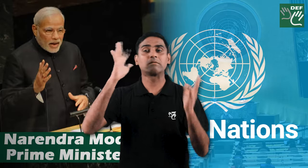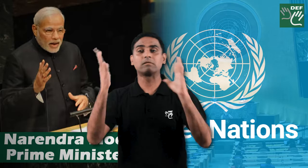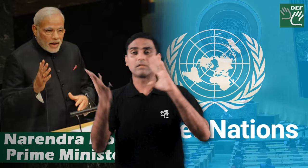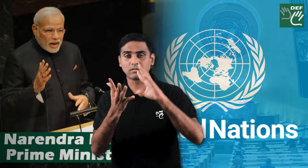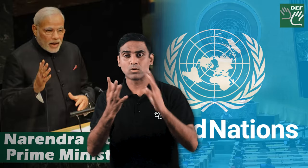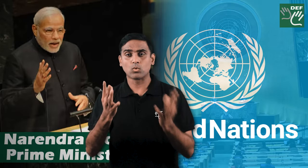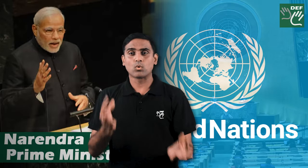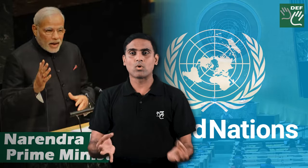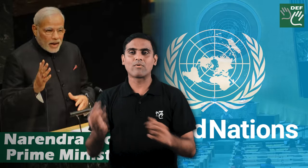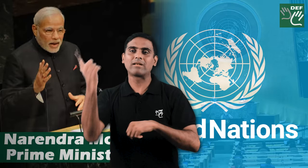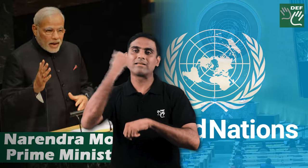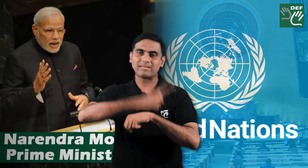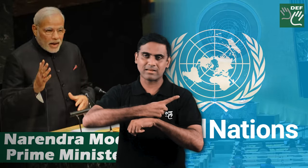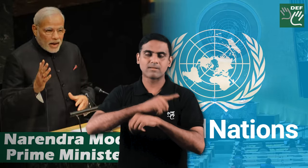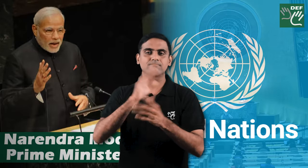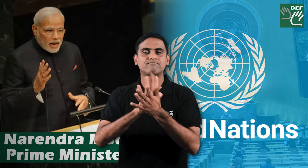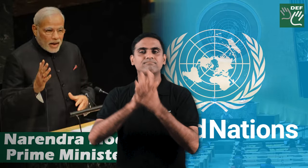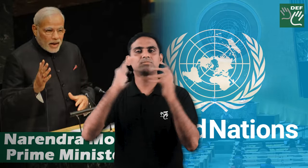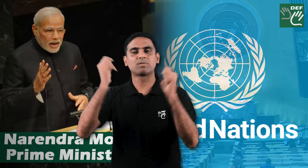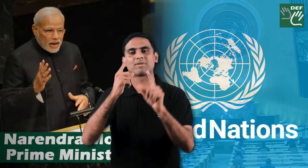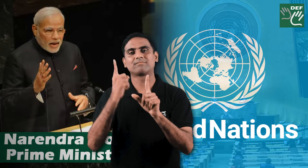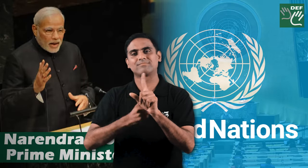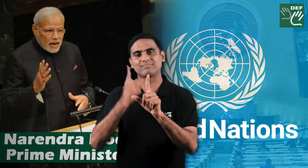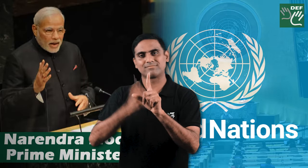then world yoga day was celebrated every year